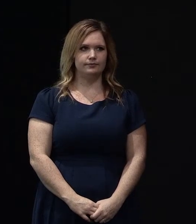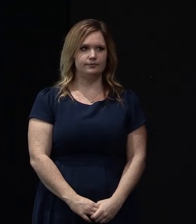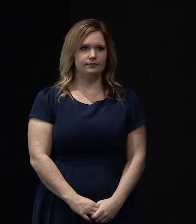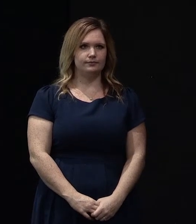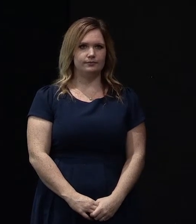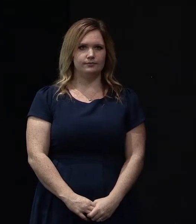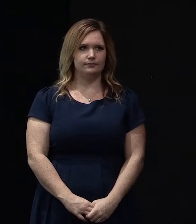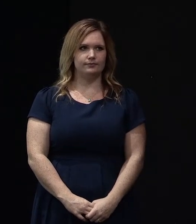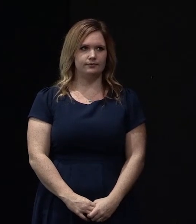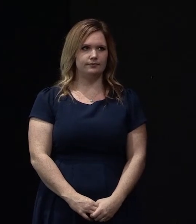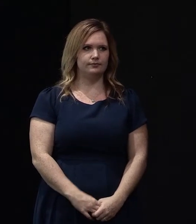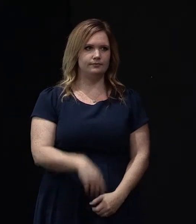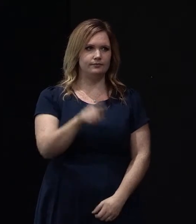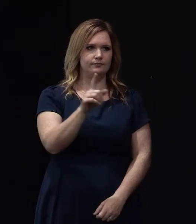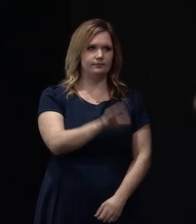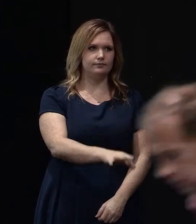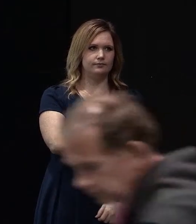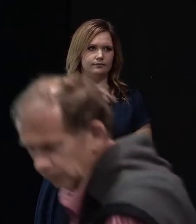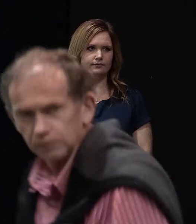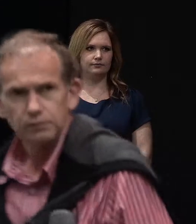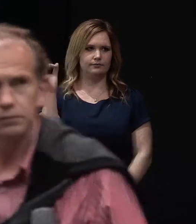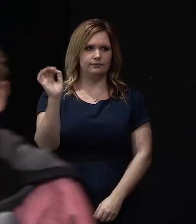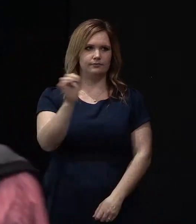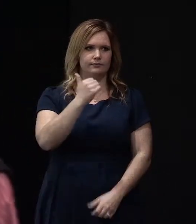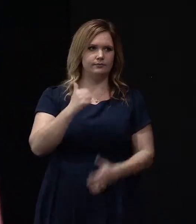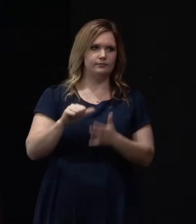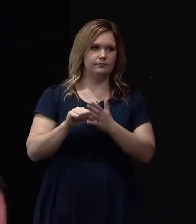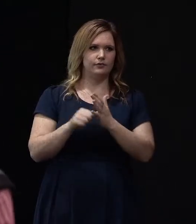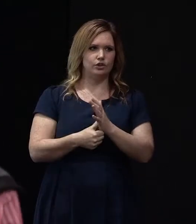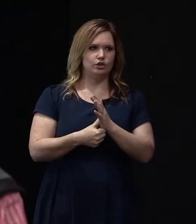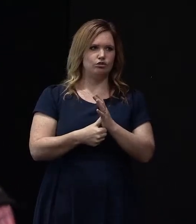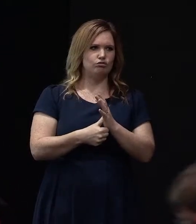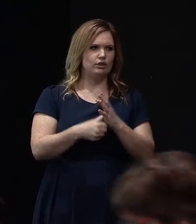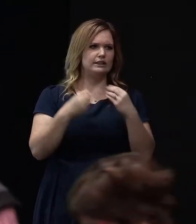Why are our insurance companies saying no attached garages?